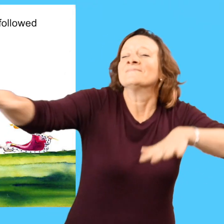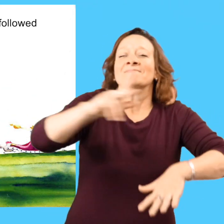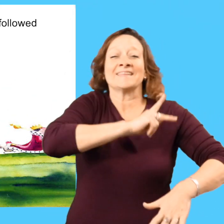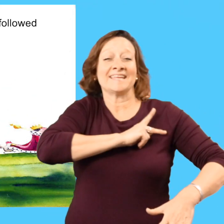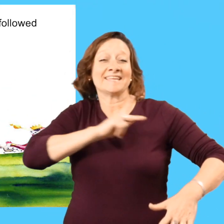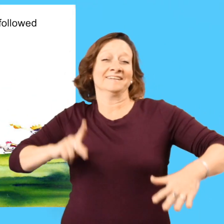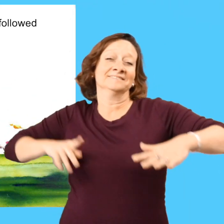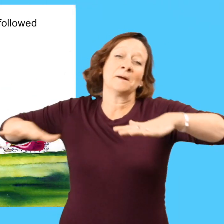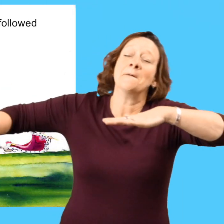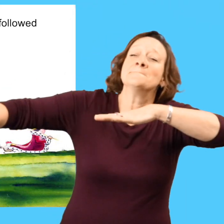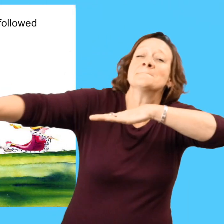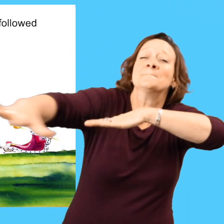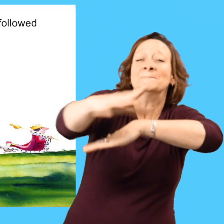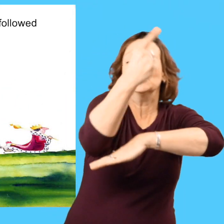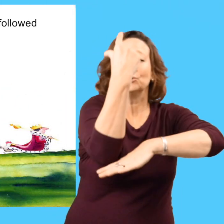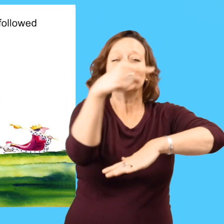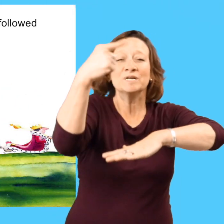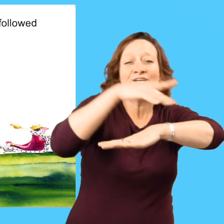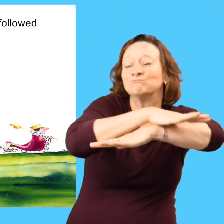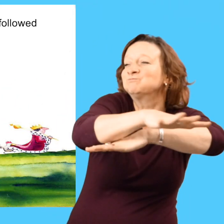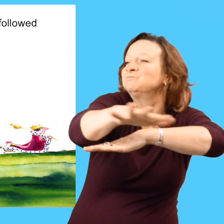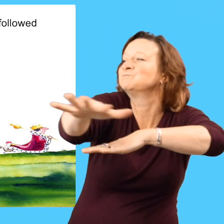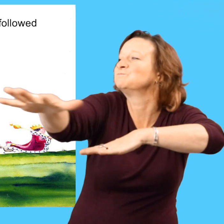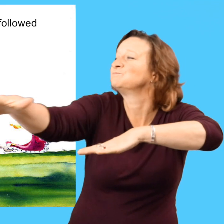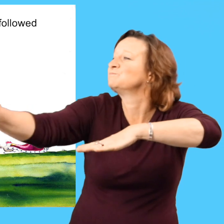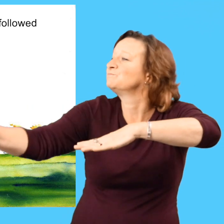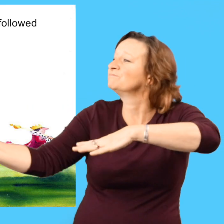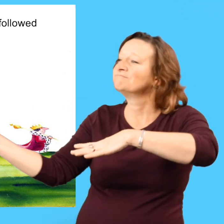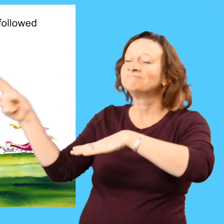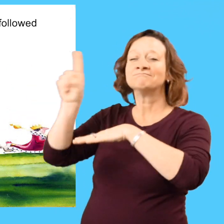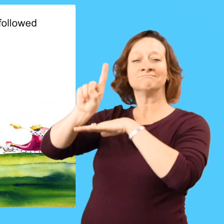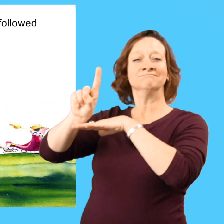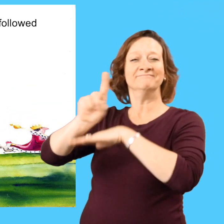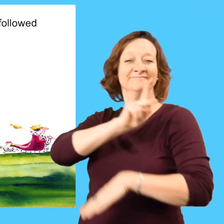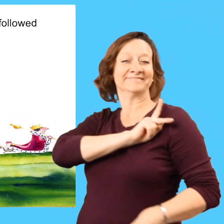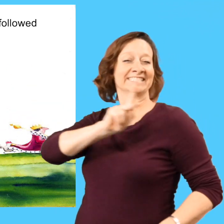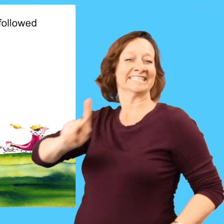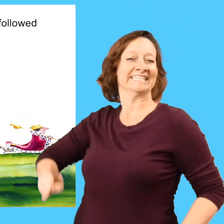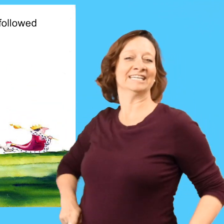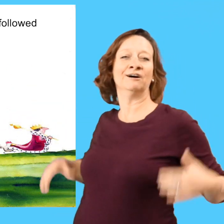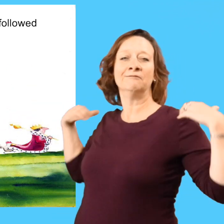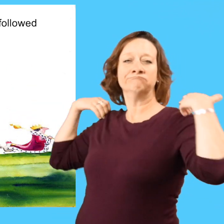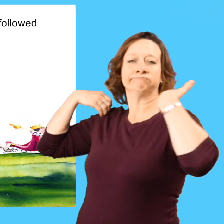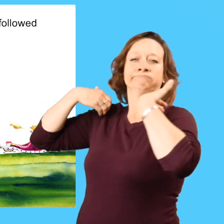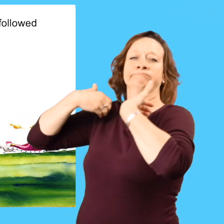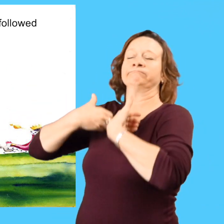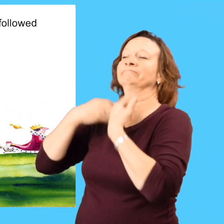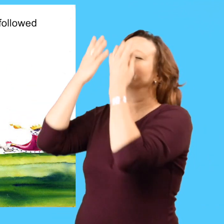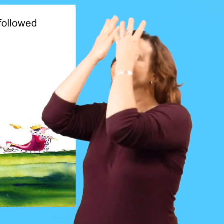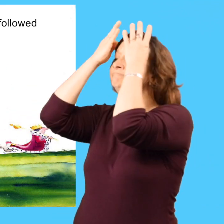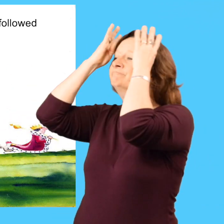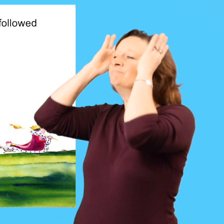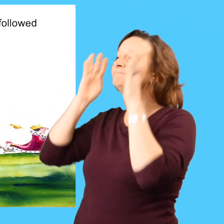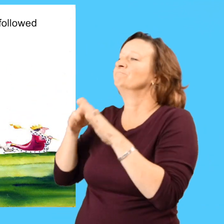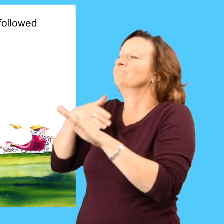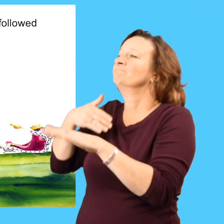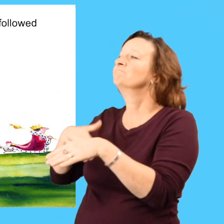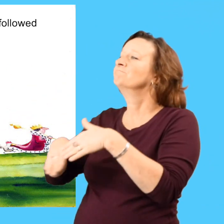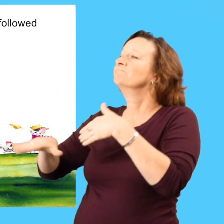The palace park was a lush green. The king was dressed in his royal attire. He